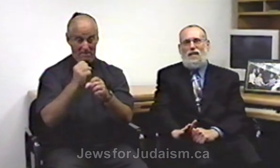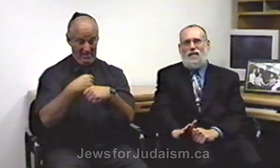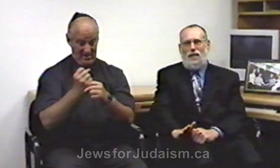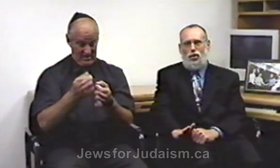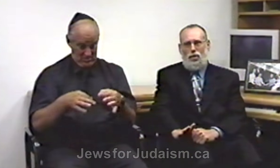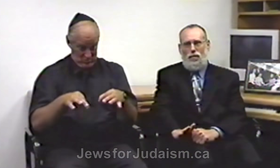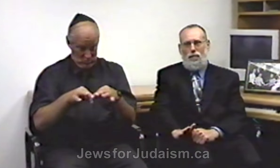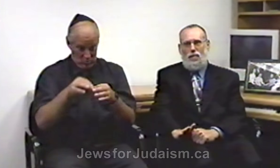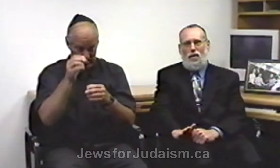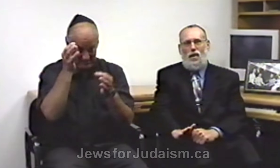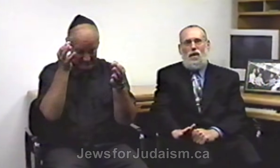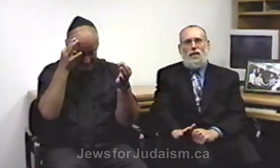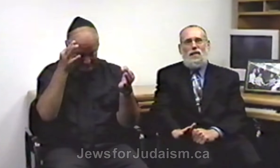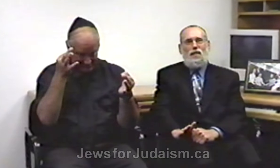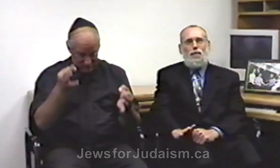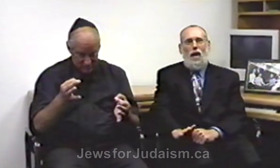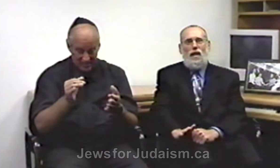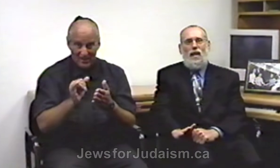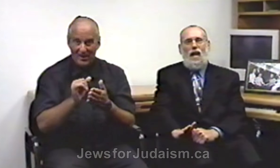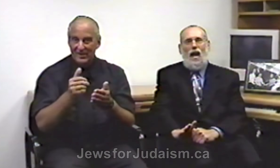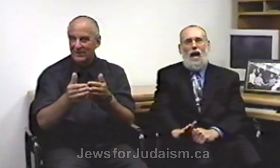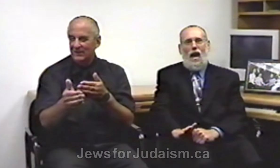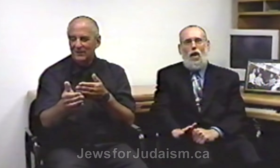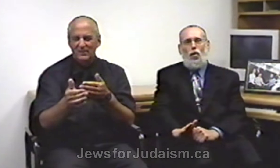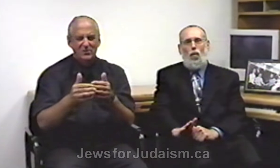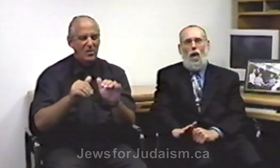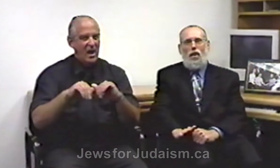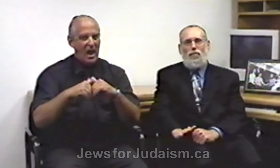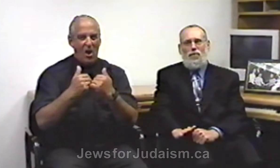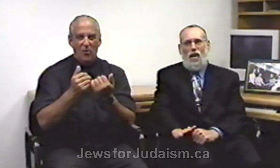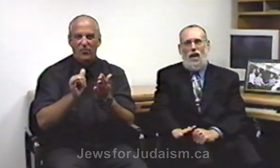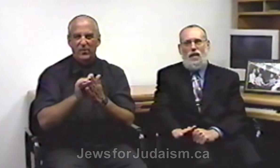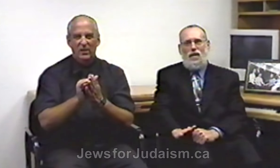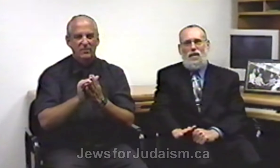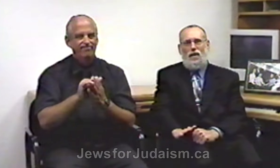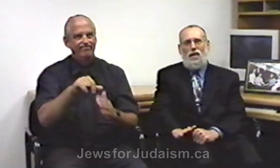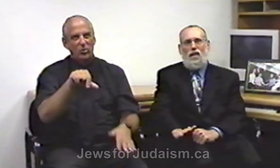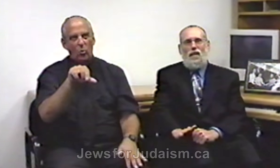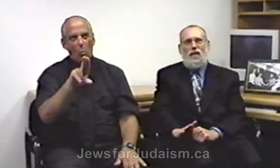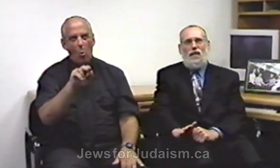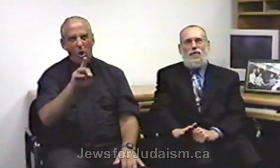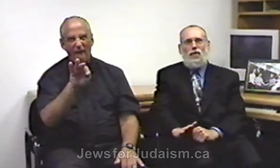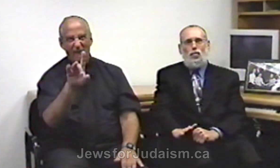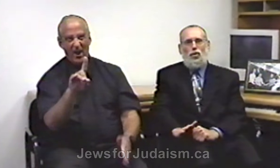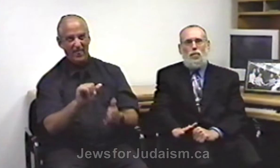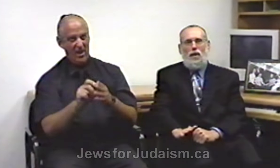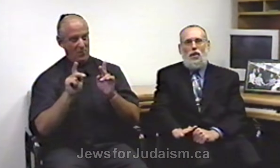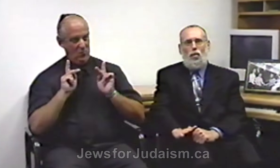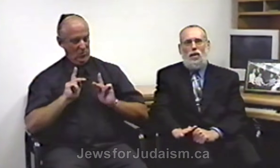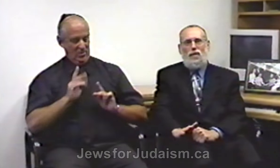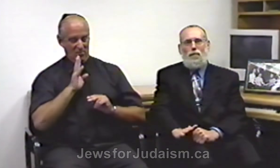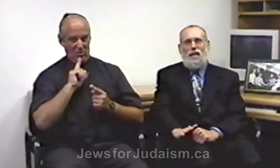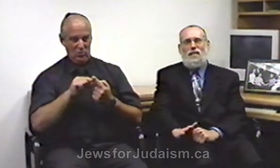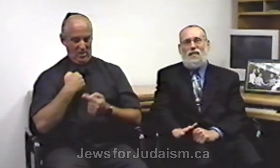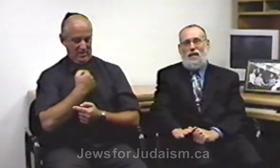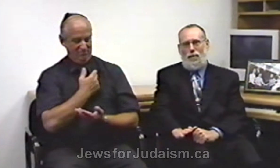decision despite how qualified the individual speaking to us may seem